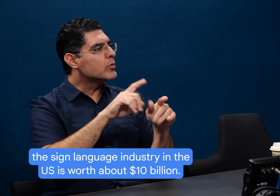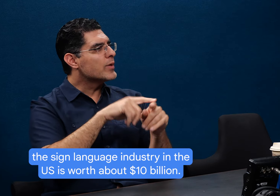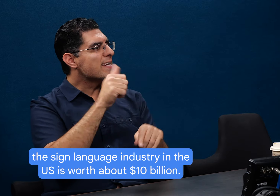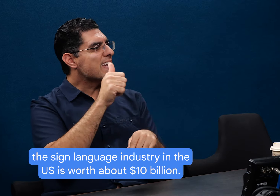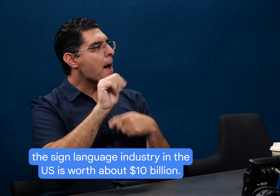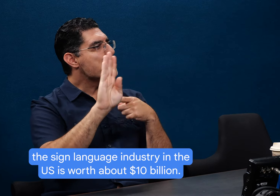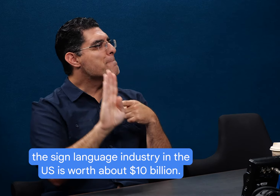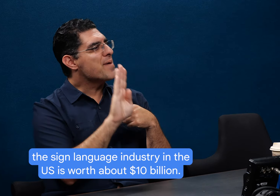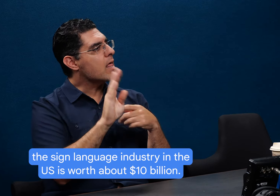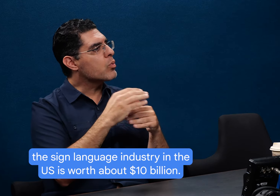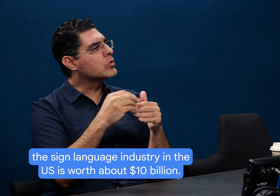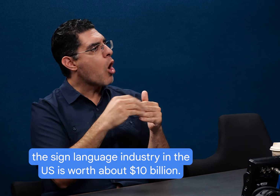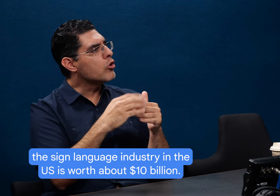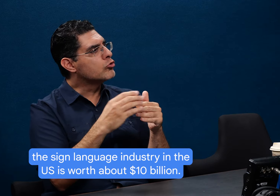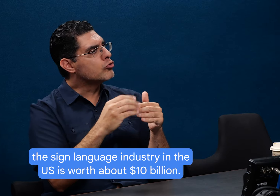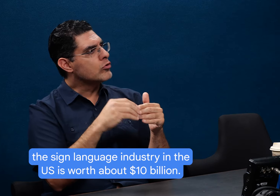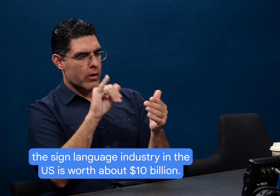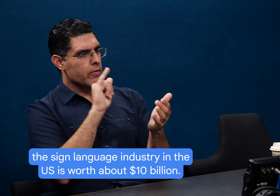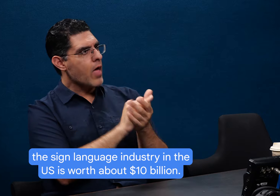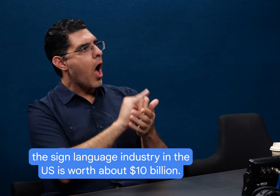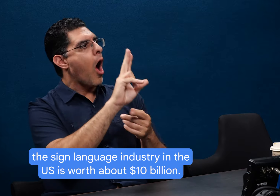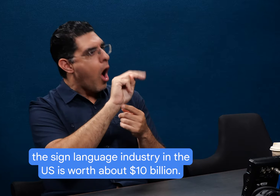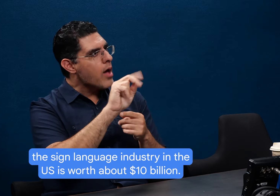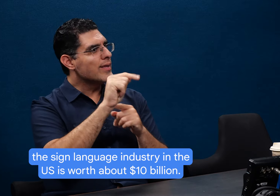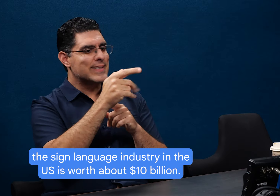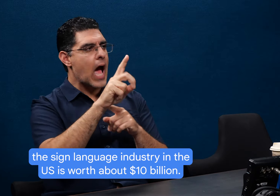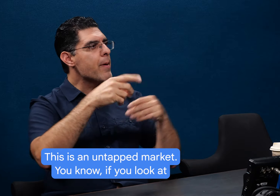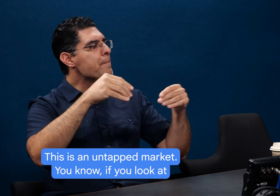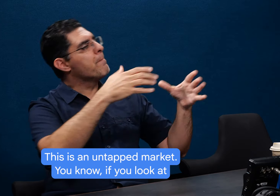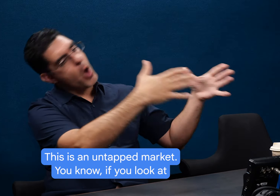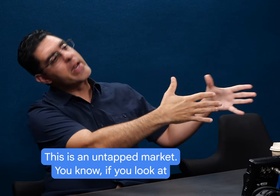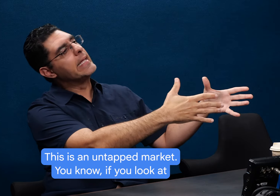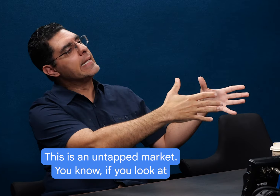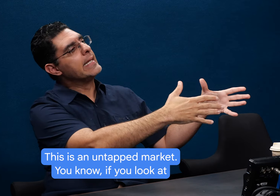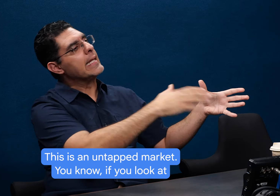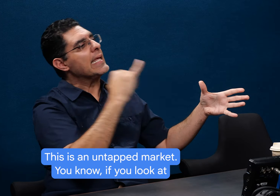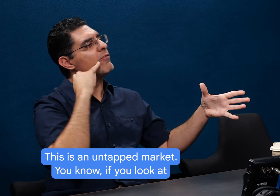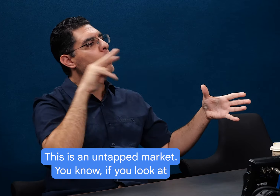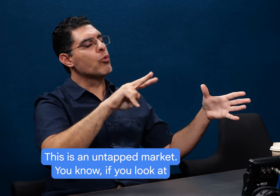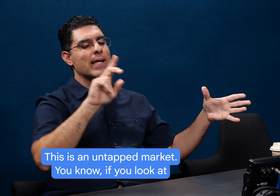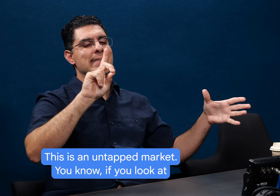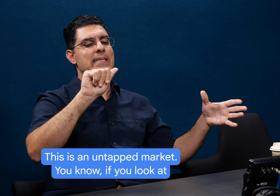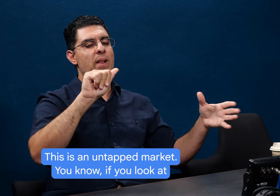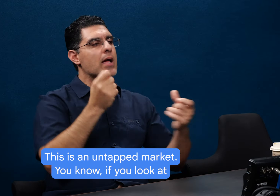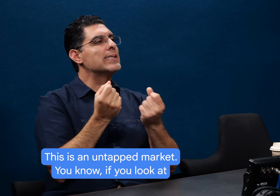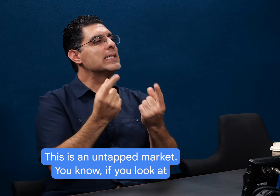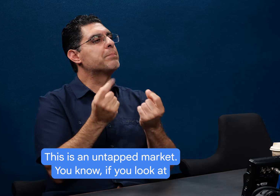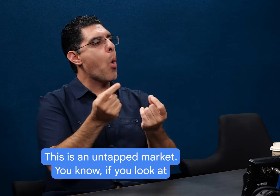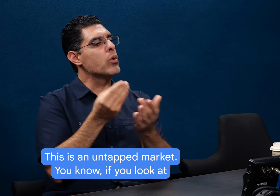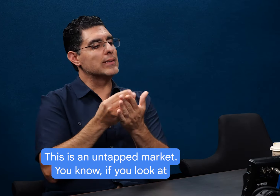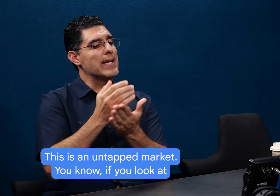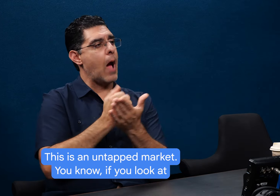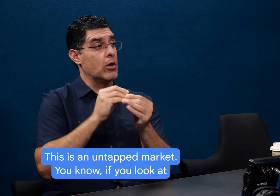the sign language industry in the U.S. is worth about $10 billion. This is an untapped market. You know, if you look